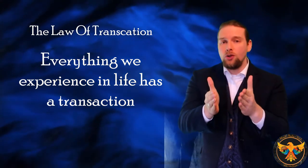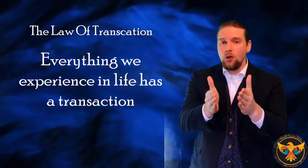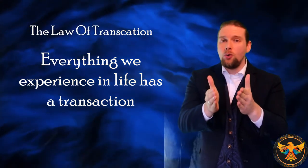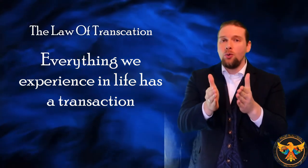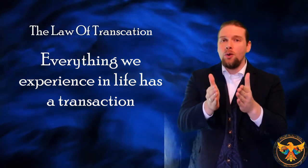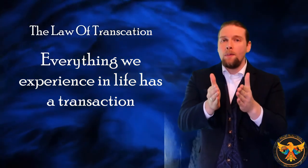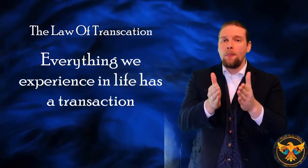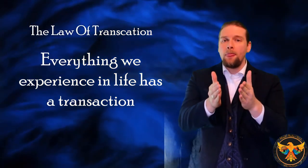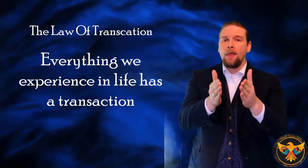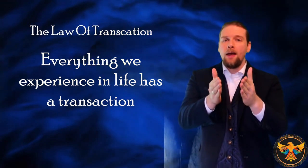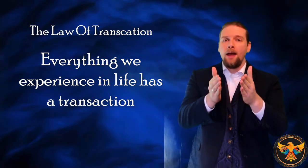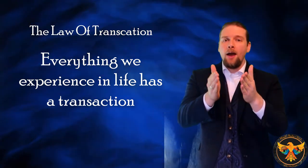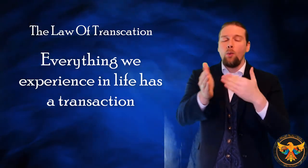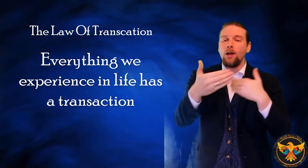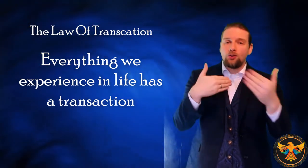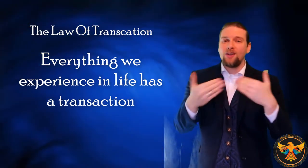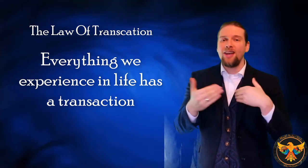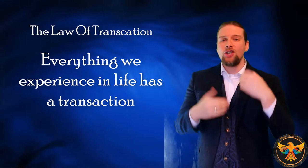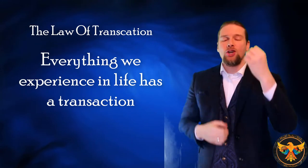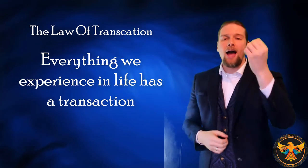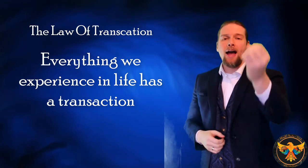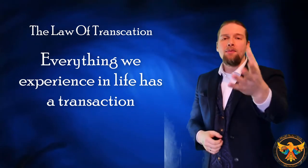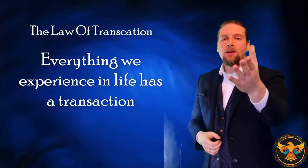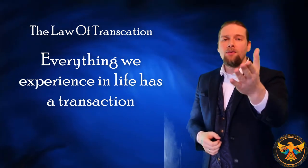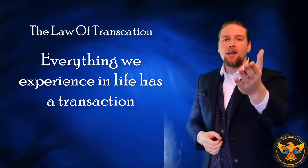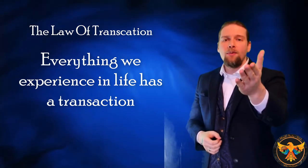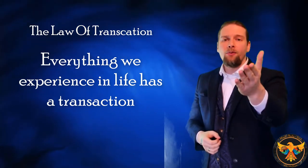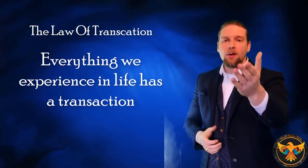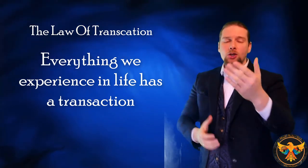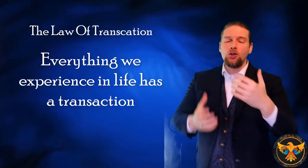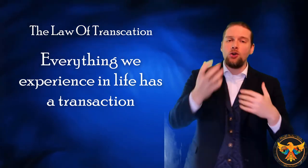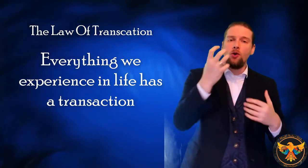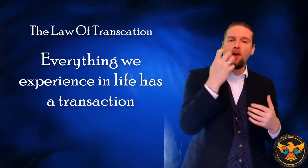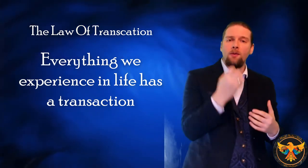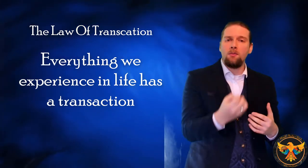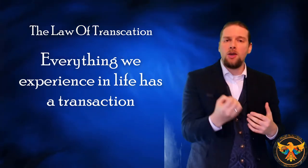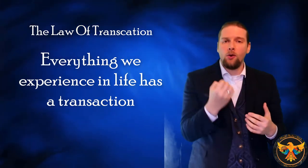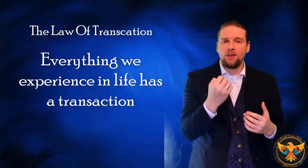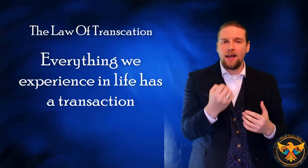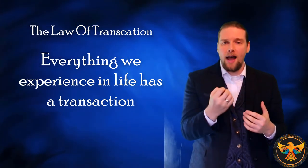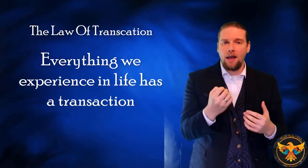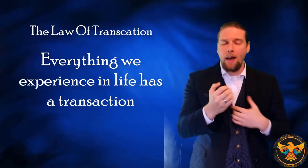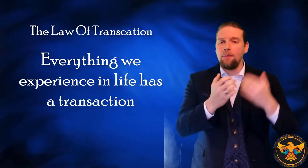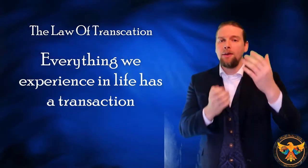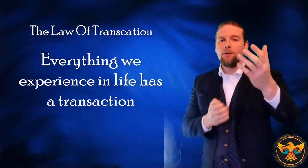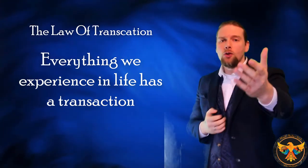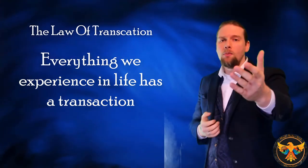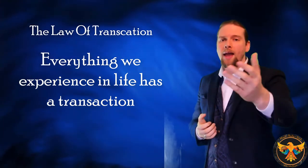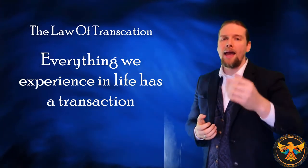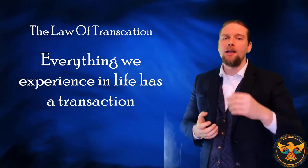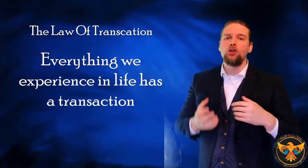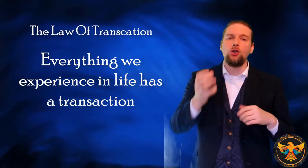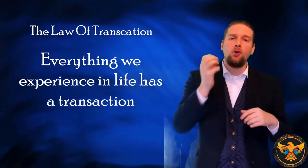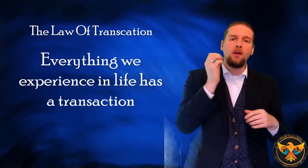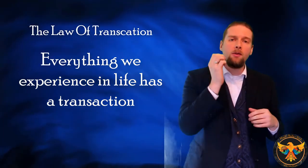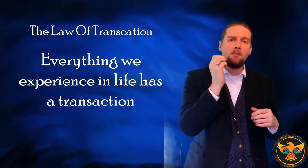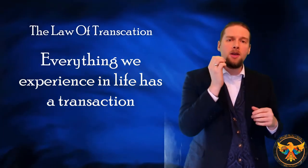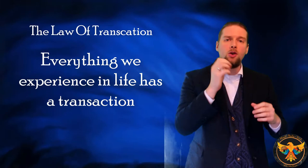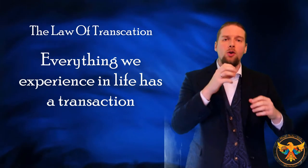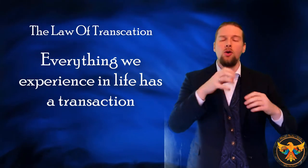you, we're a transaction. I'm giving information. You're giving me your time. I'm giving you my energy. You're giving me your